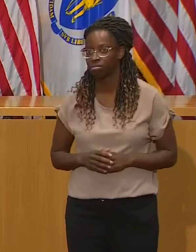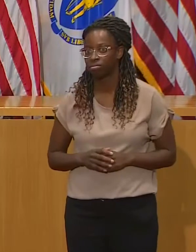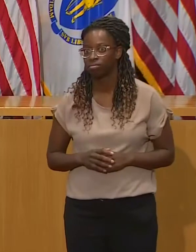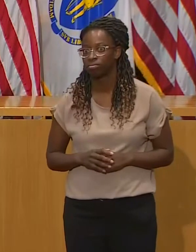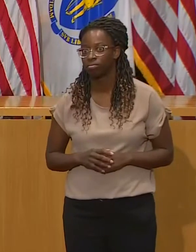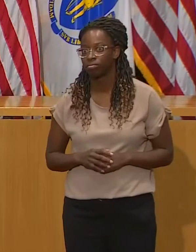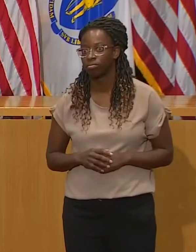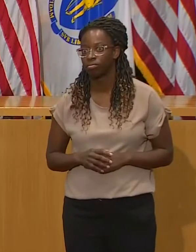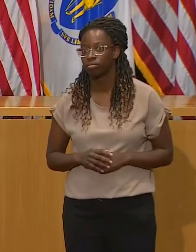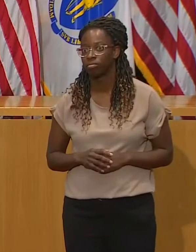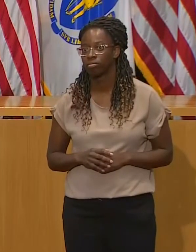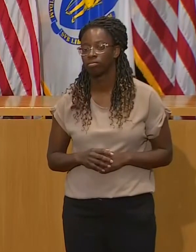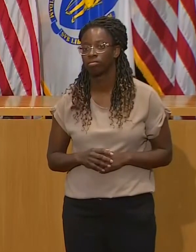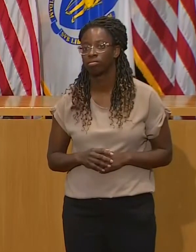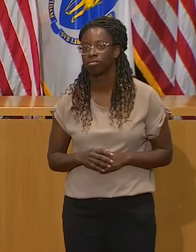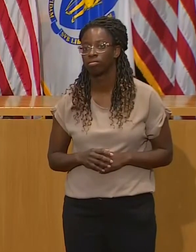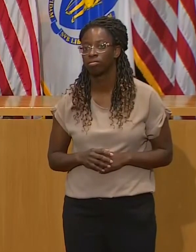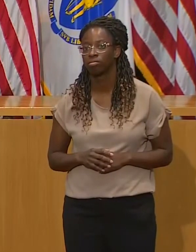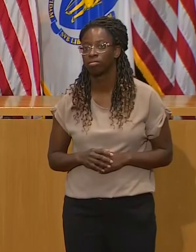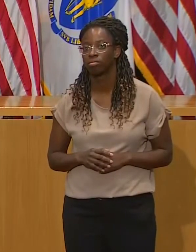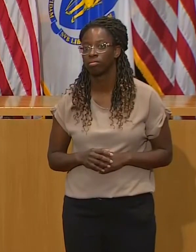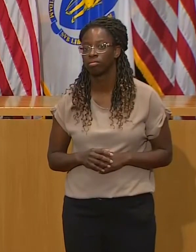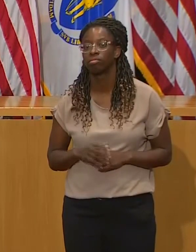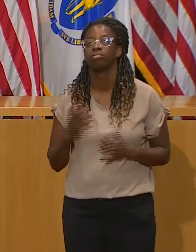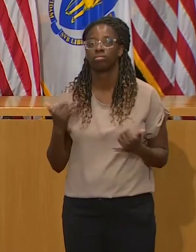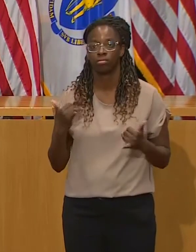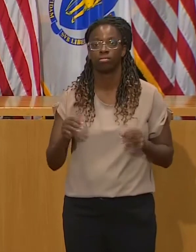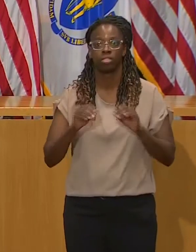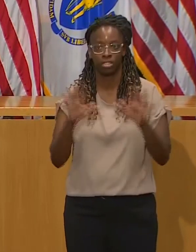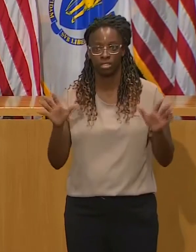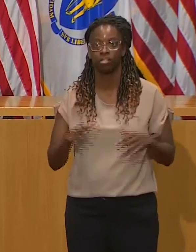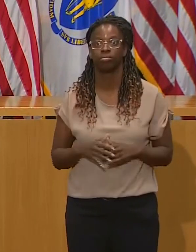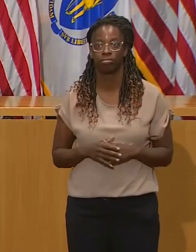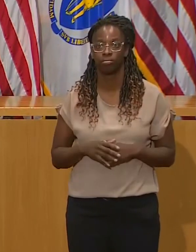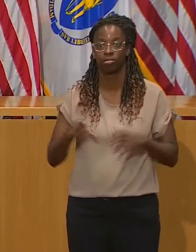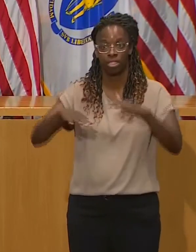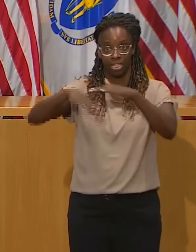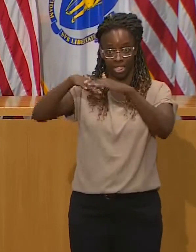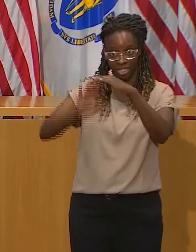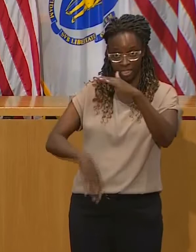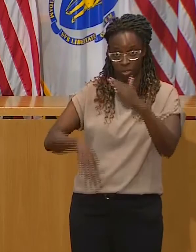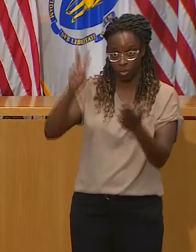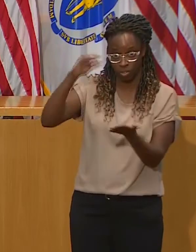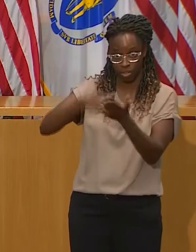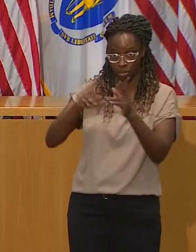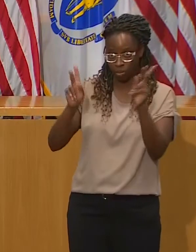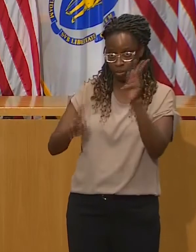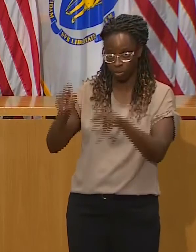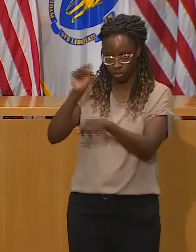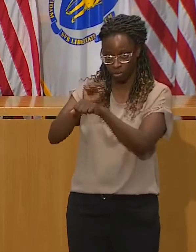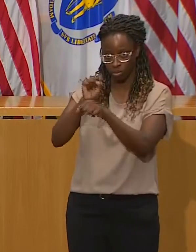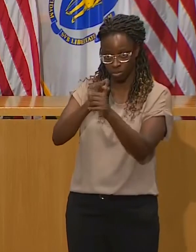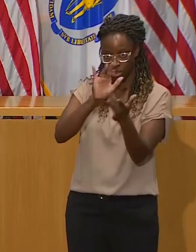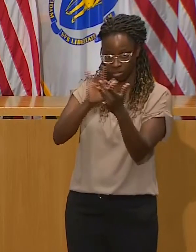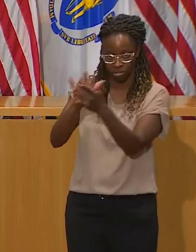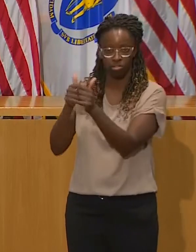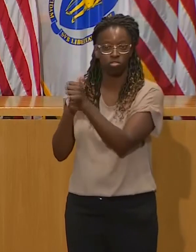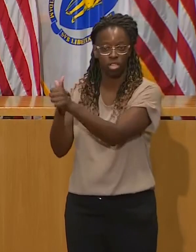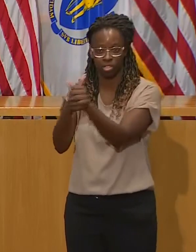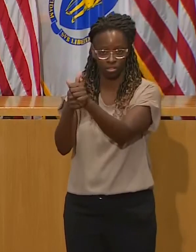Yes, so the total number is just under 2,000. So, we have about, I want to say it's 1